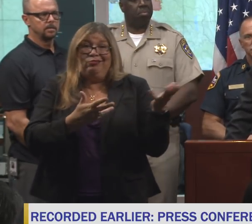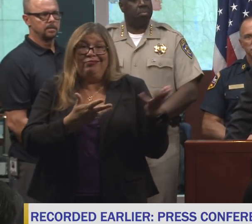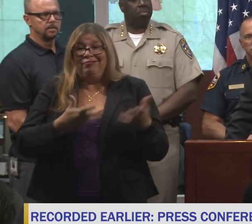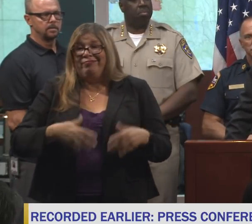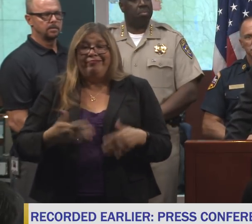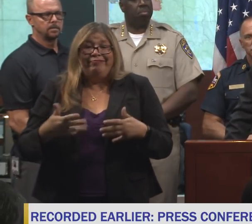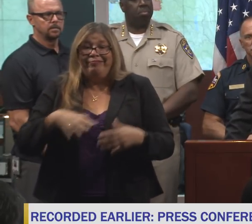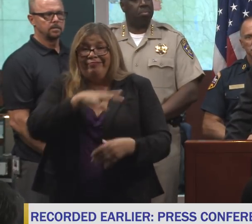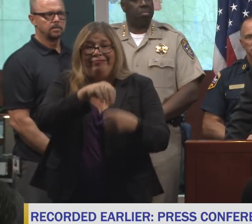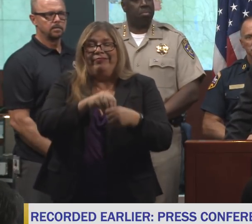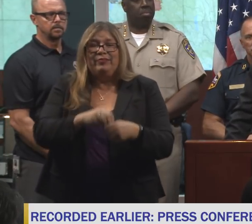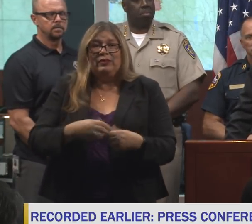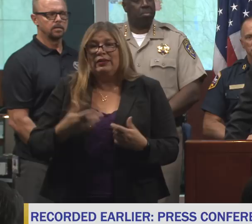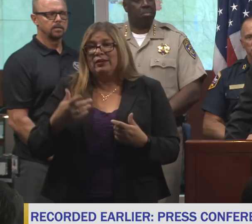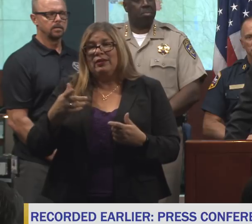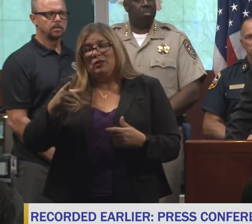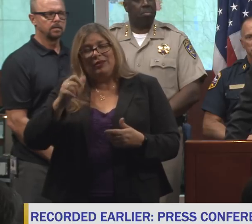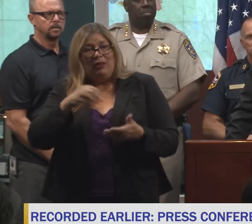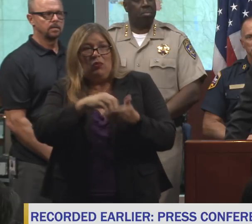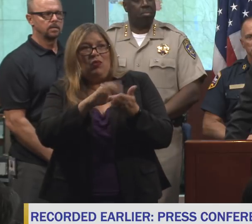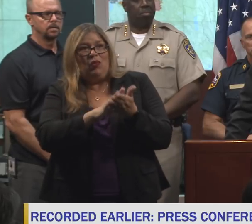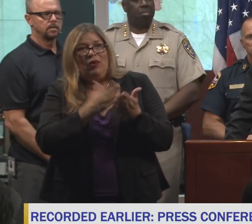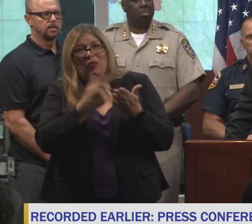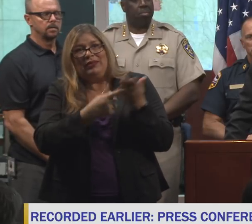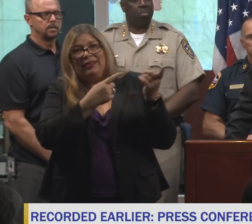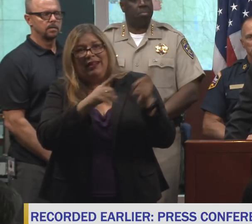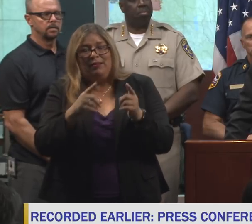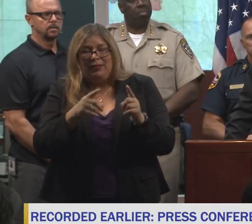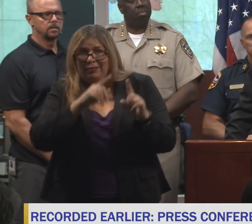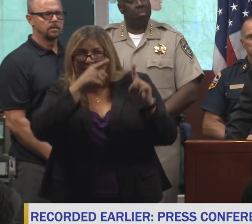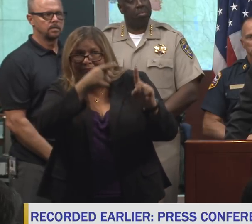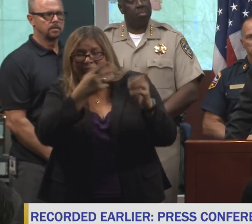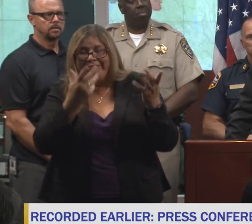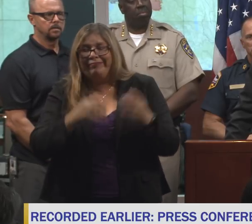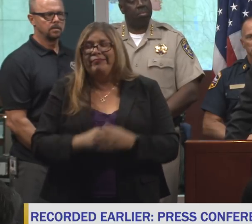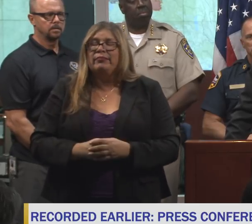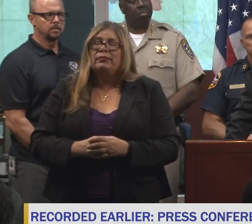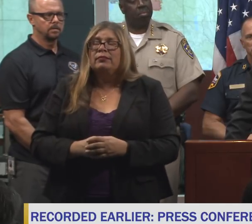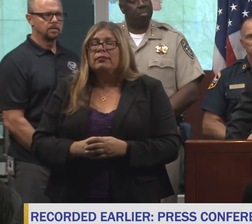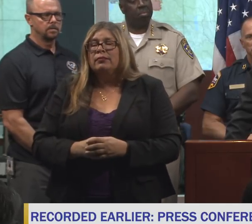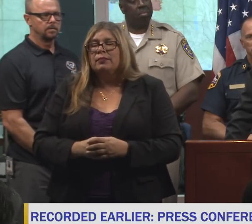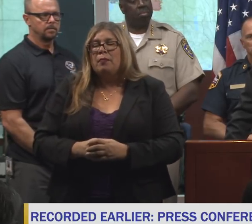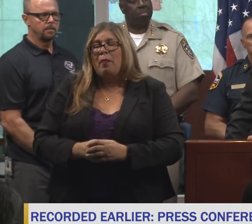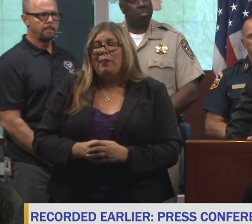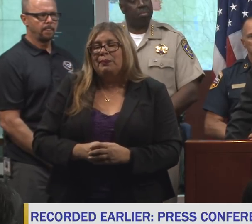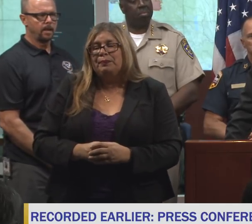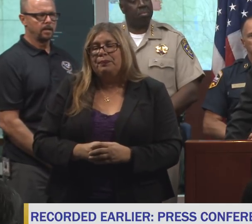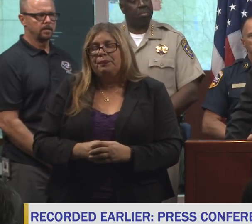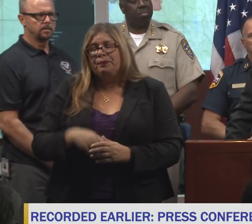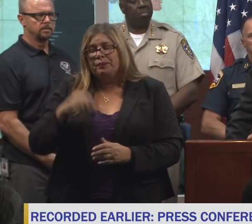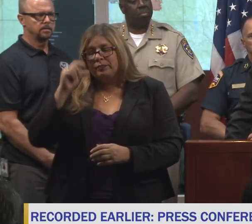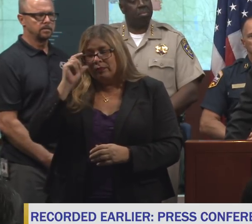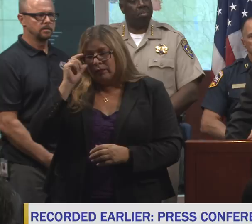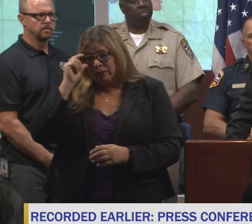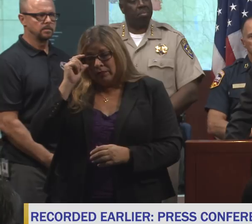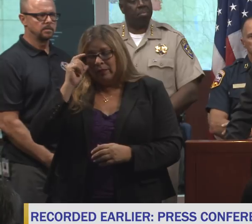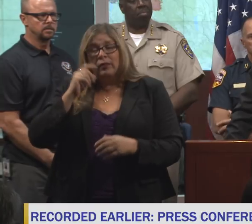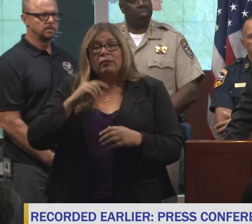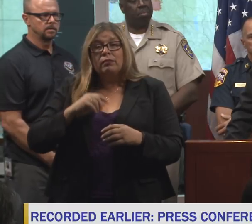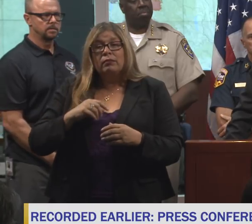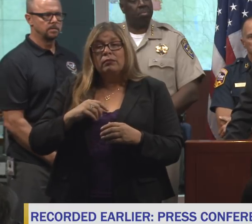CARB might as well record that fact with particularity. As far as the proposal,